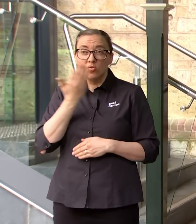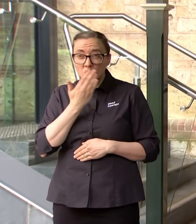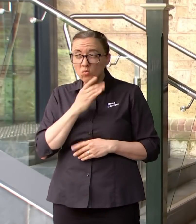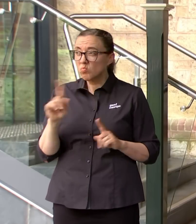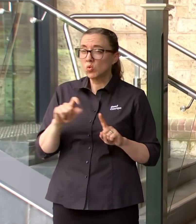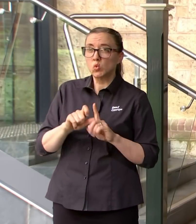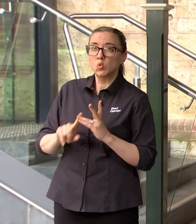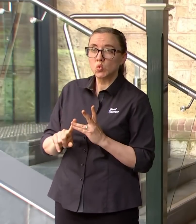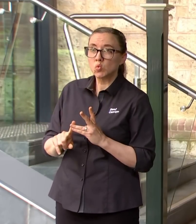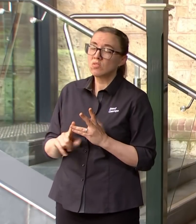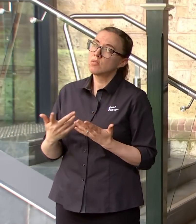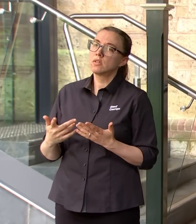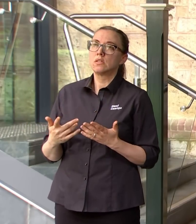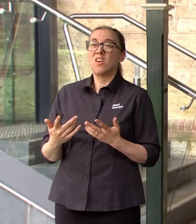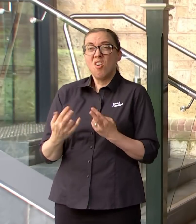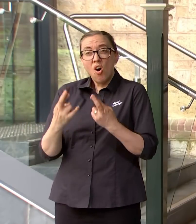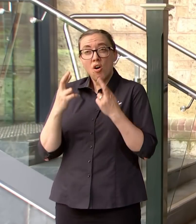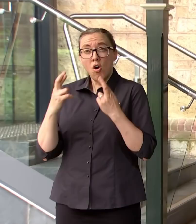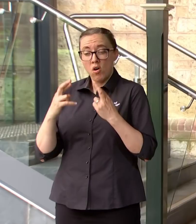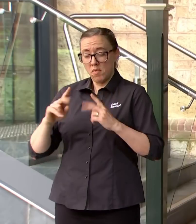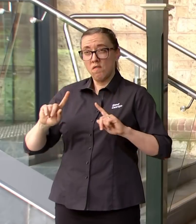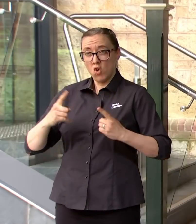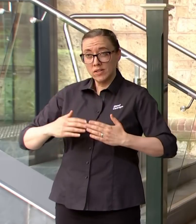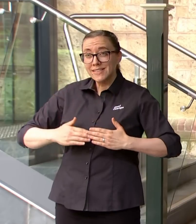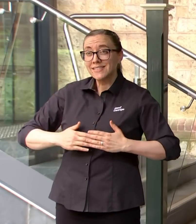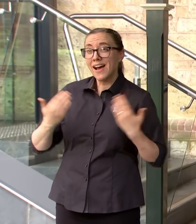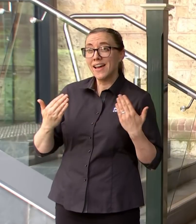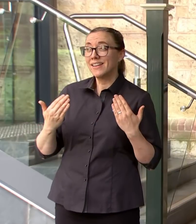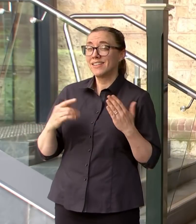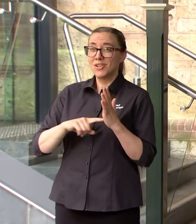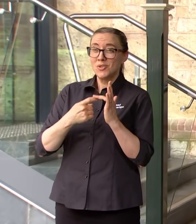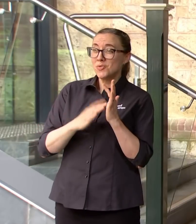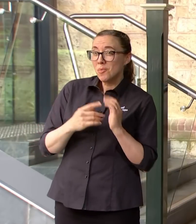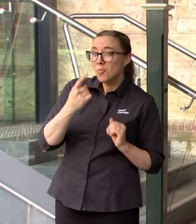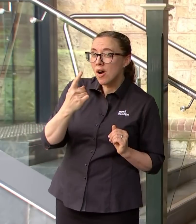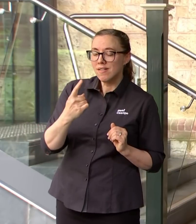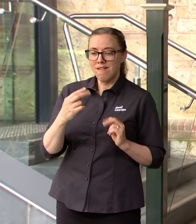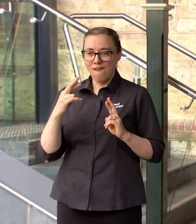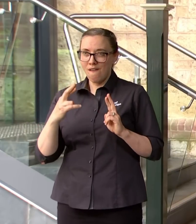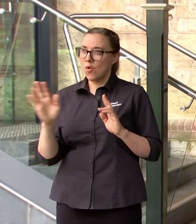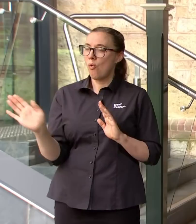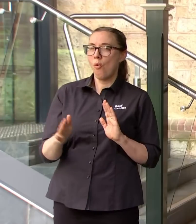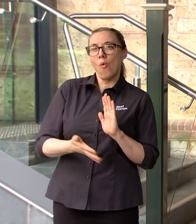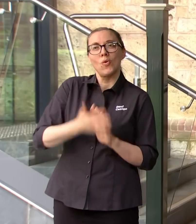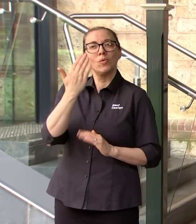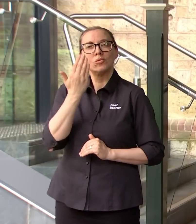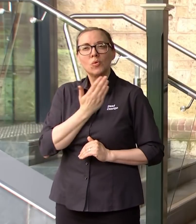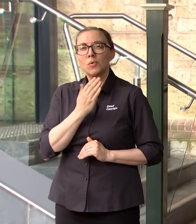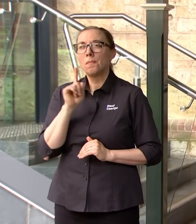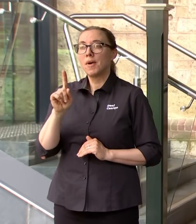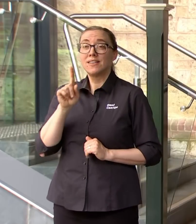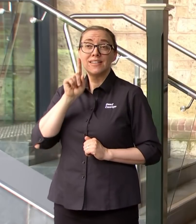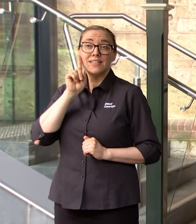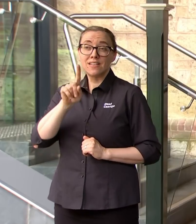back on day one term one but only if it's safe to do so Professor Spurrier made it very clear yesterday at the press conference